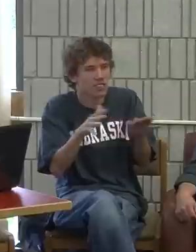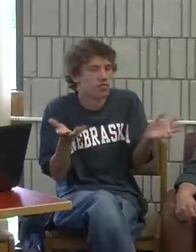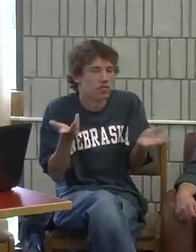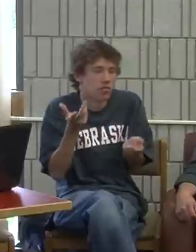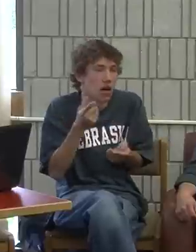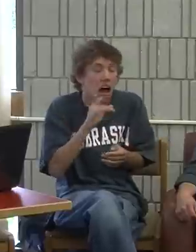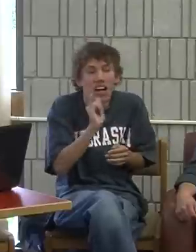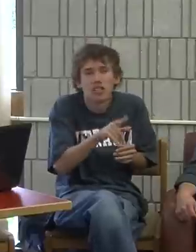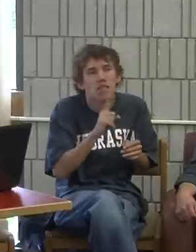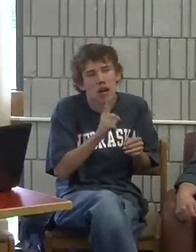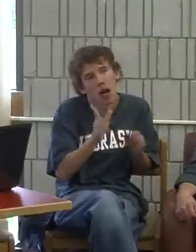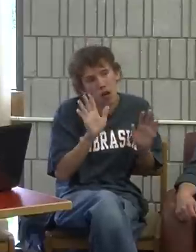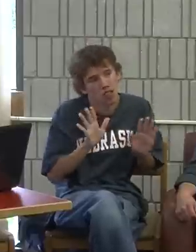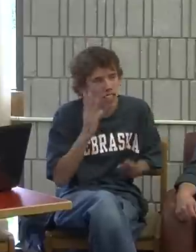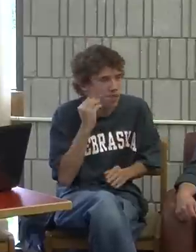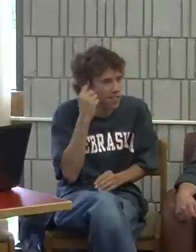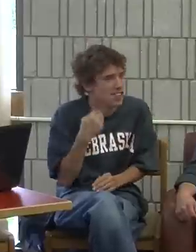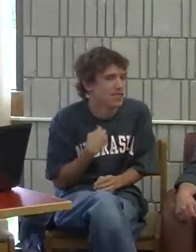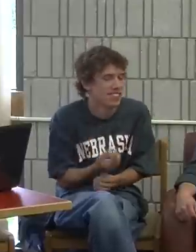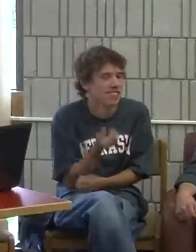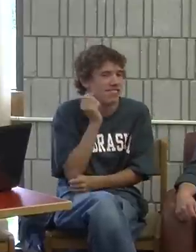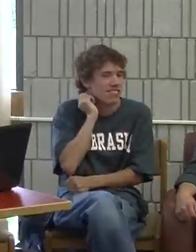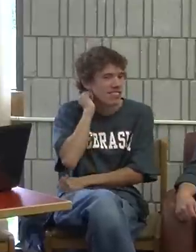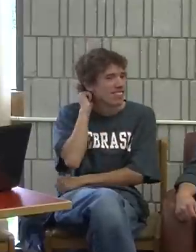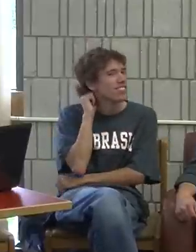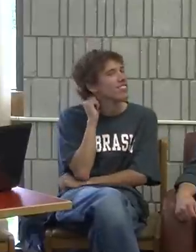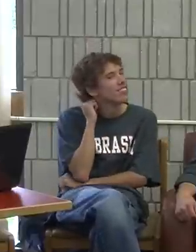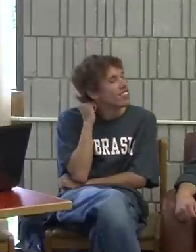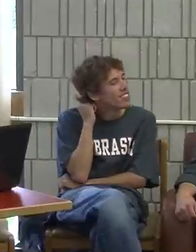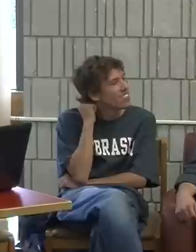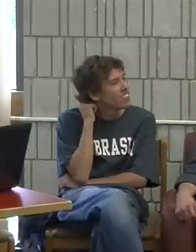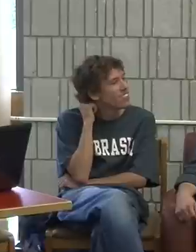to get to know you. It was really an awesome experience for me in my neighborhood.